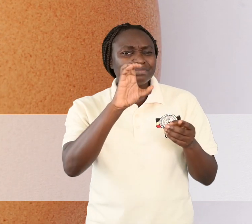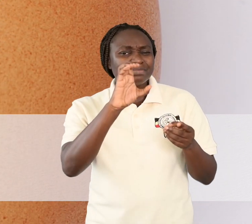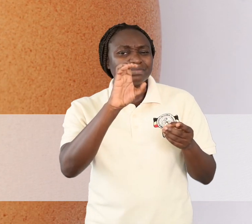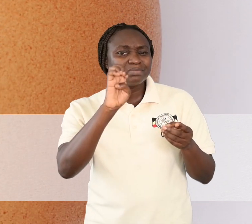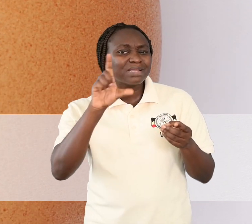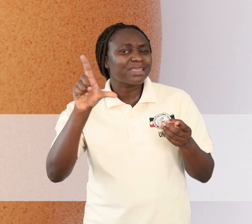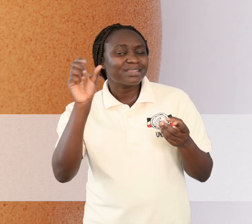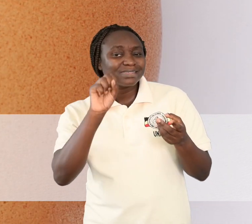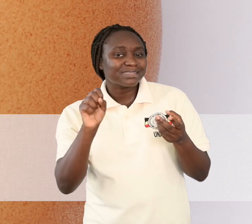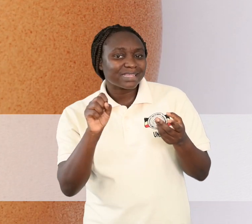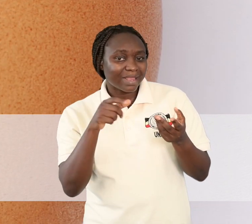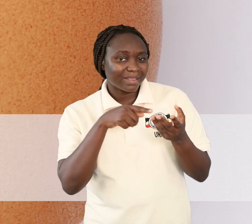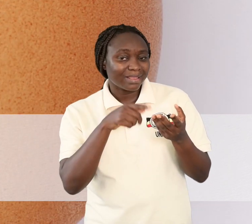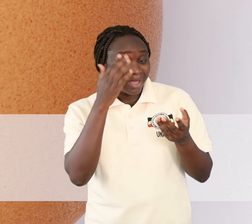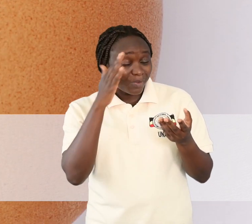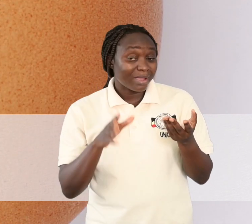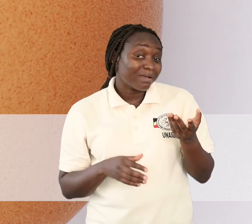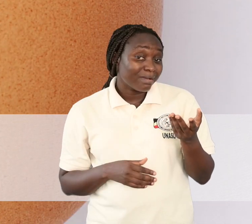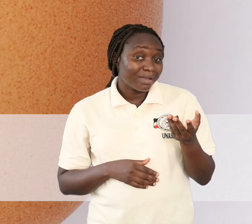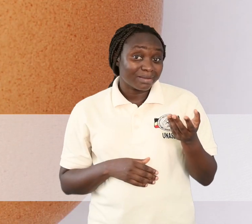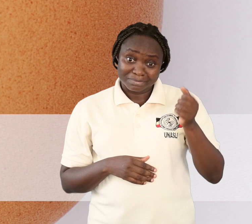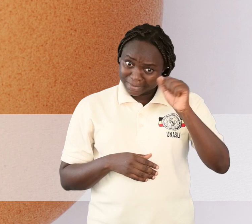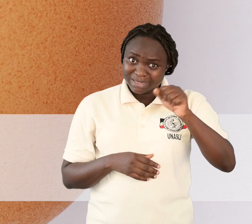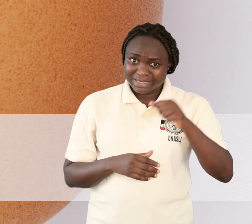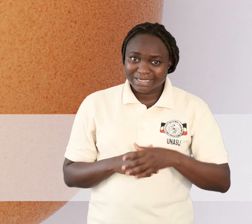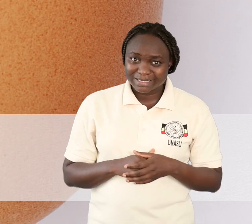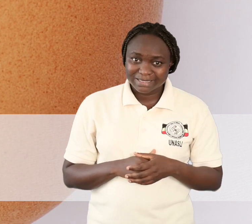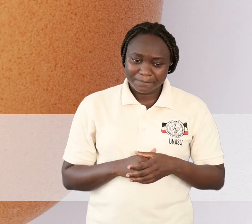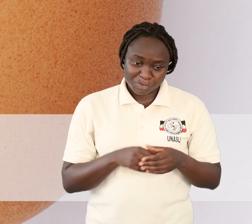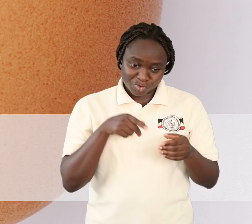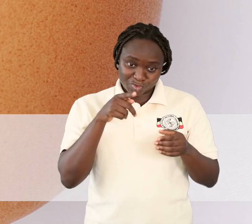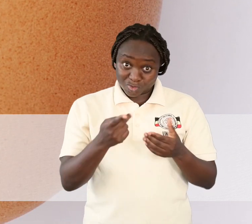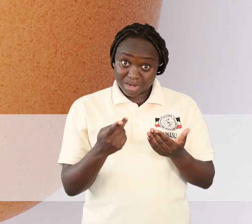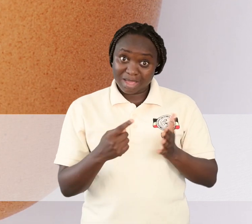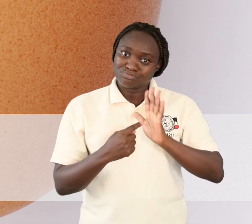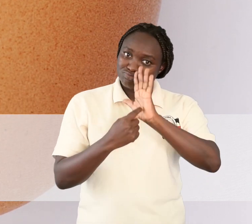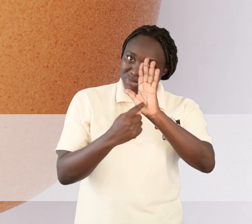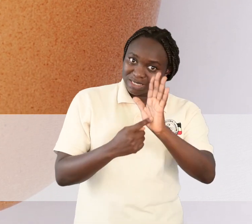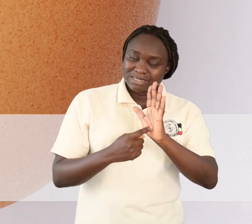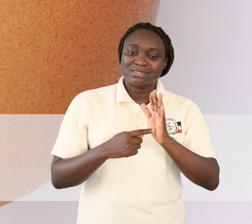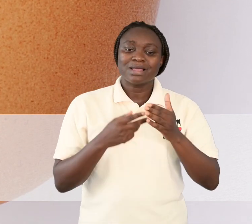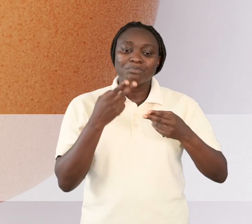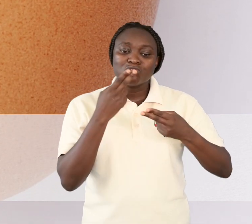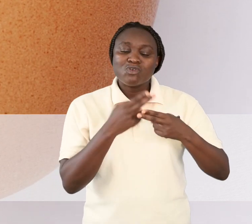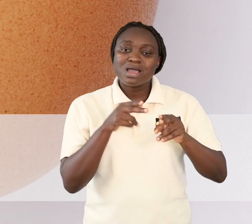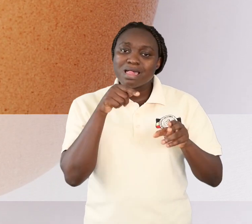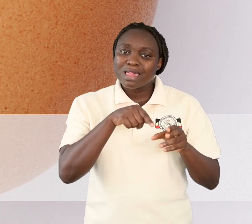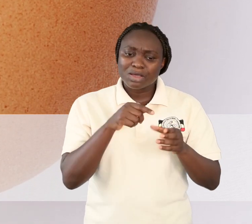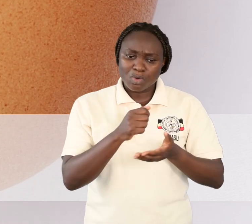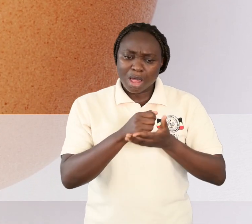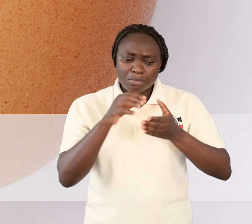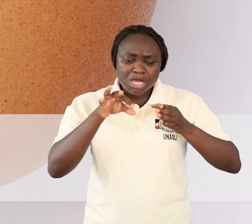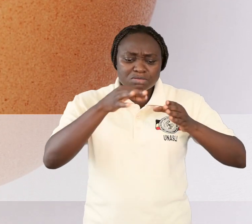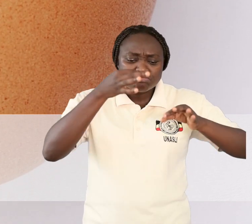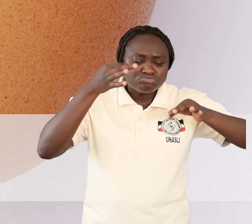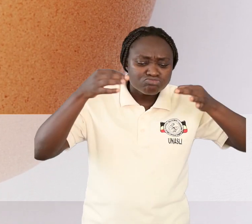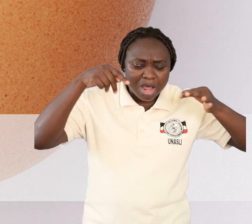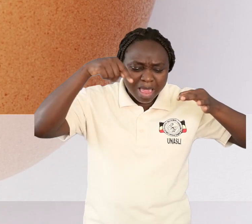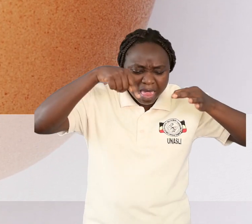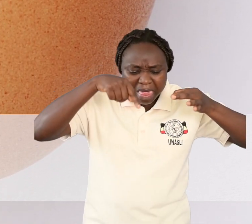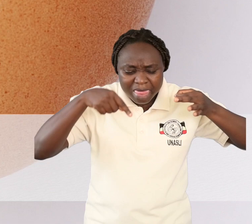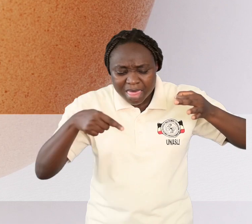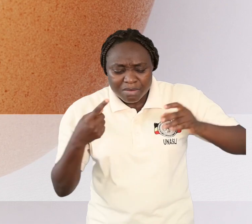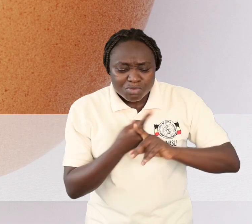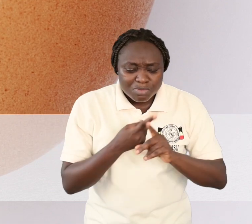Yes, it is. We'll use the egg to help us find out the different parts of an